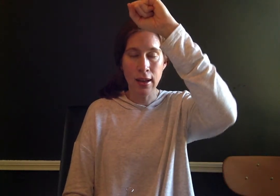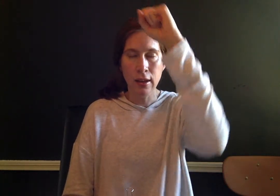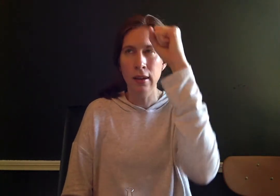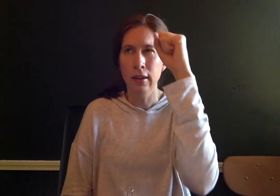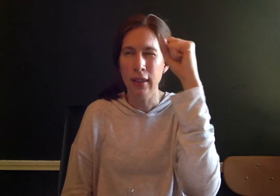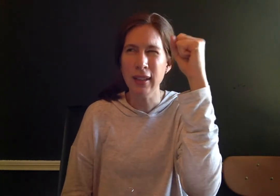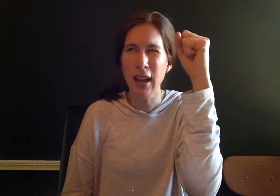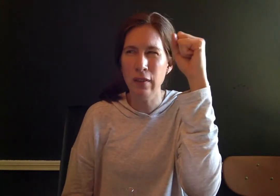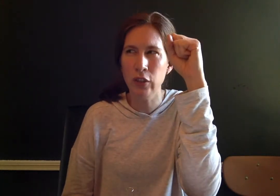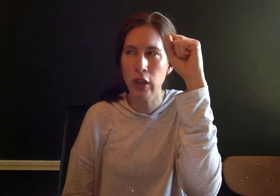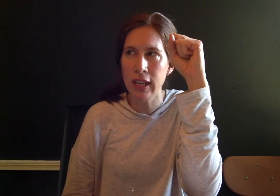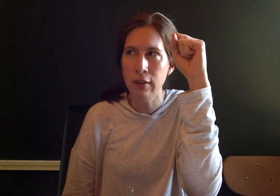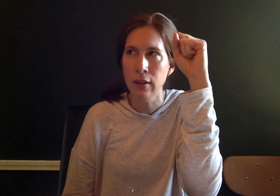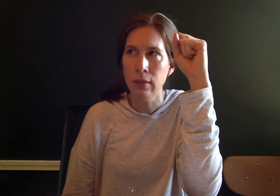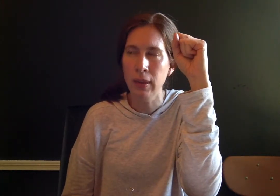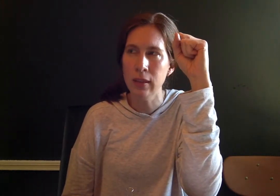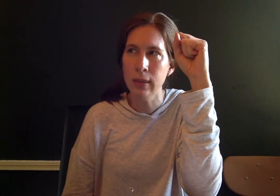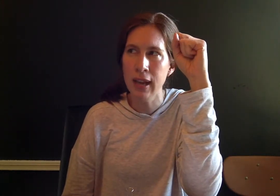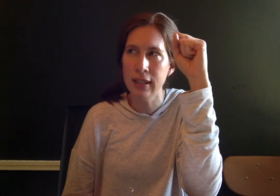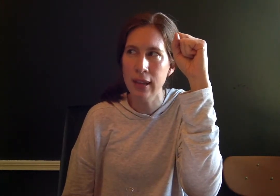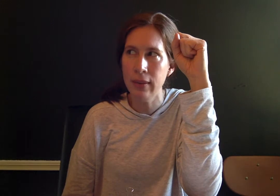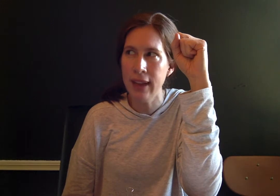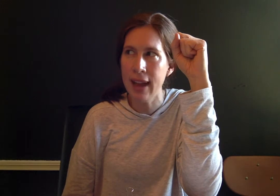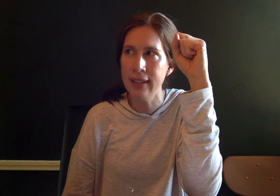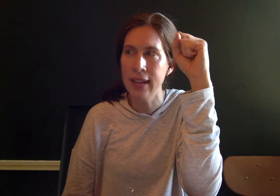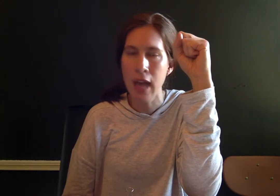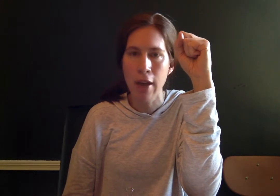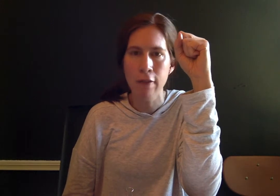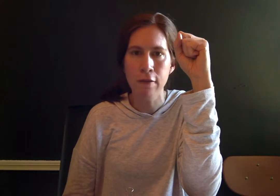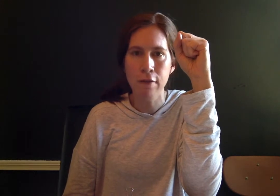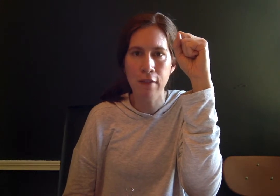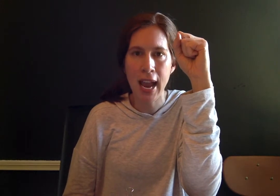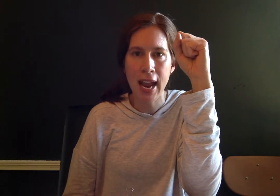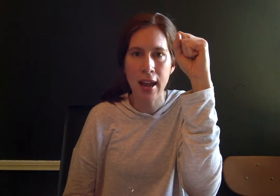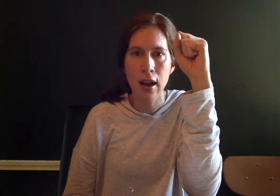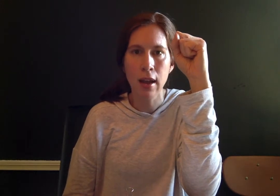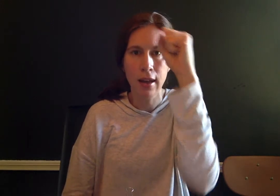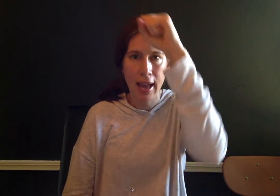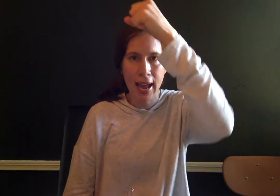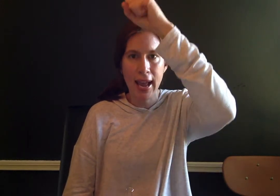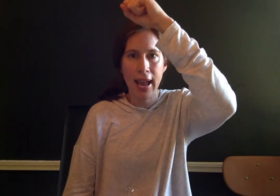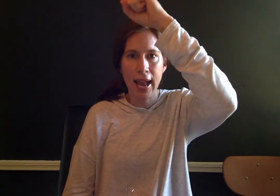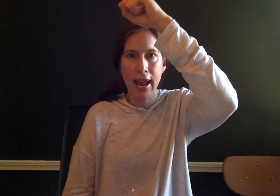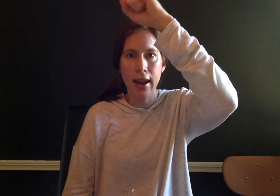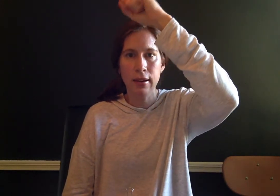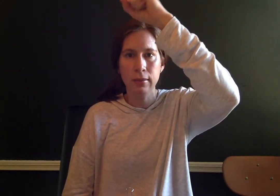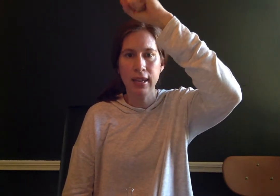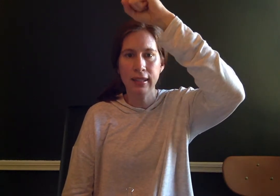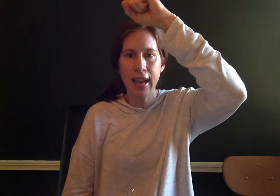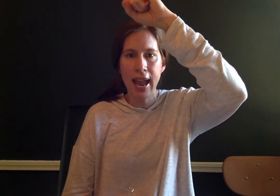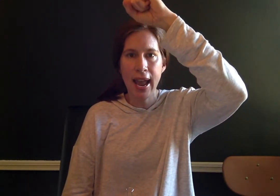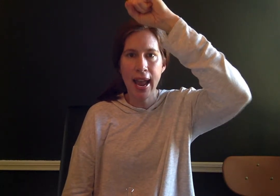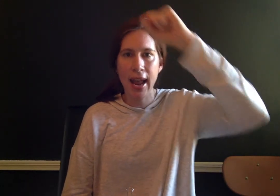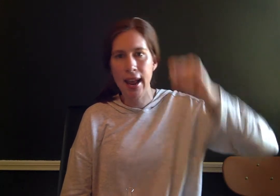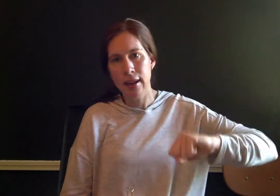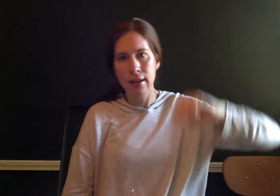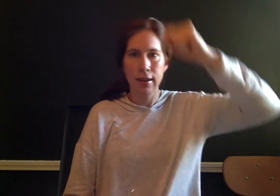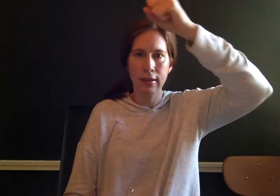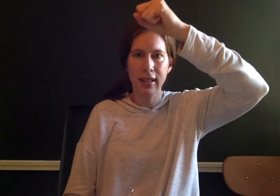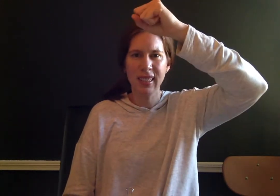That's kind of tricky because we kind of say it with an accent. Fan. An. We can say eh. It's